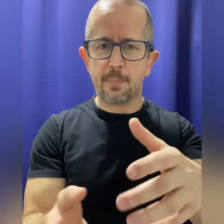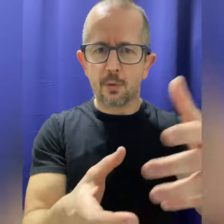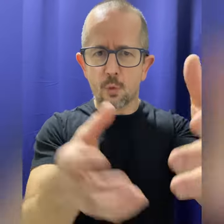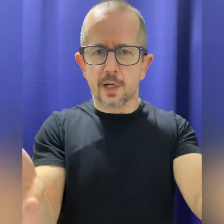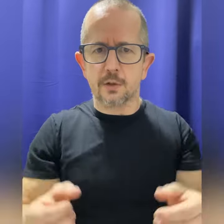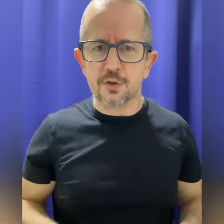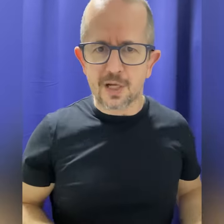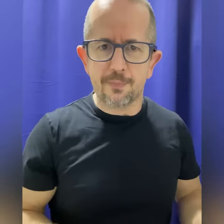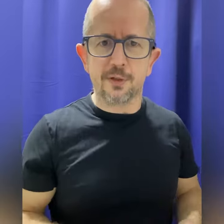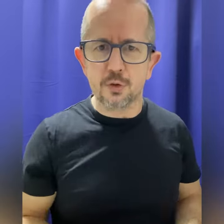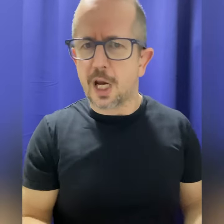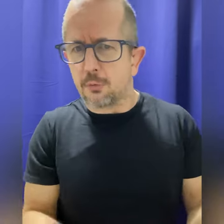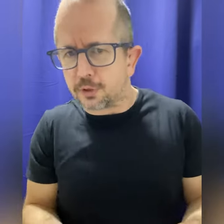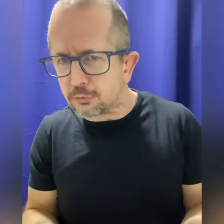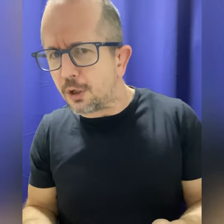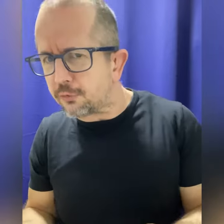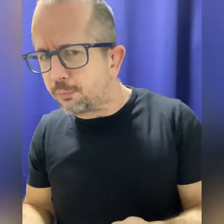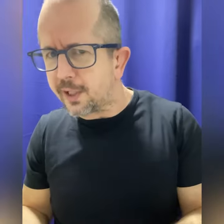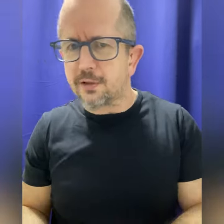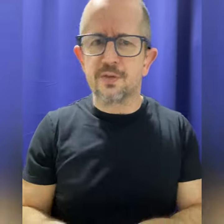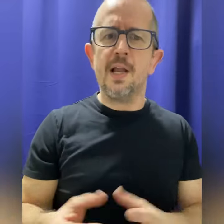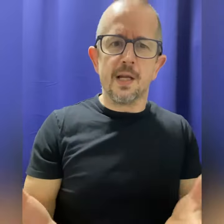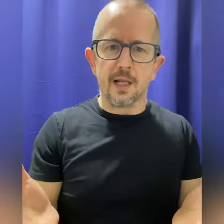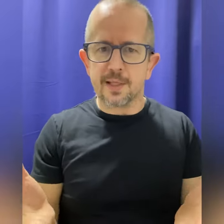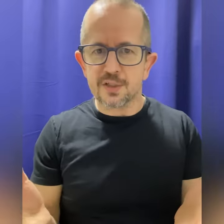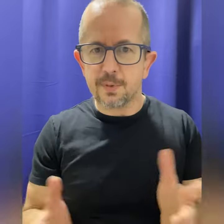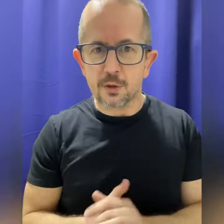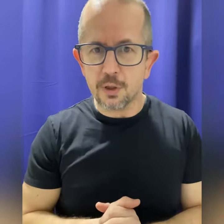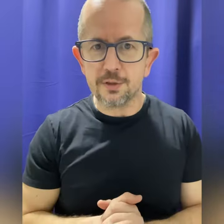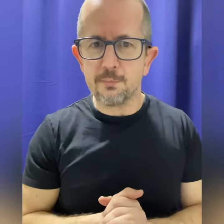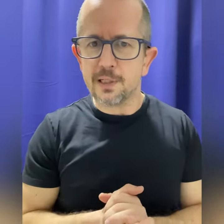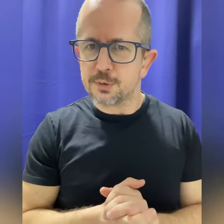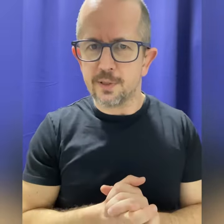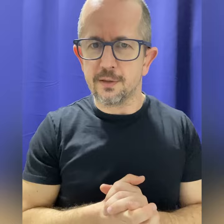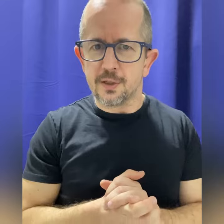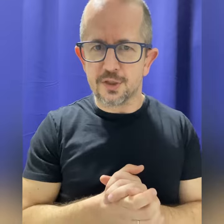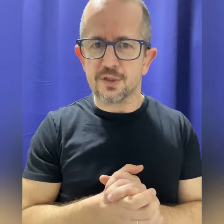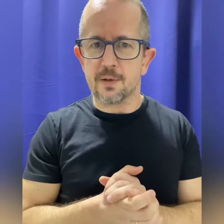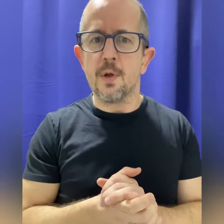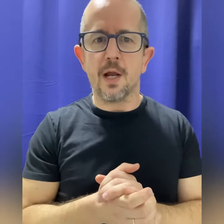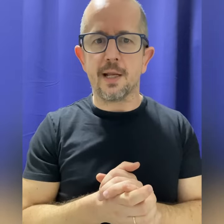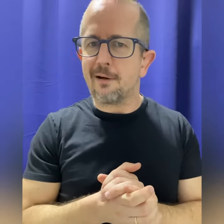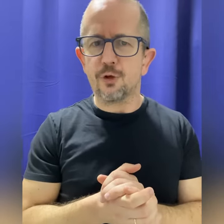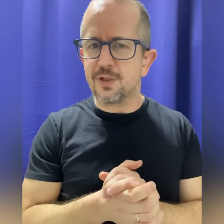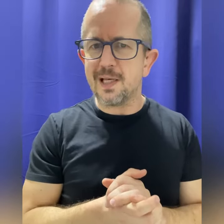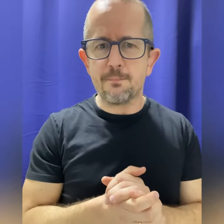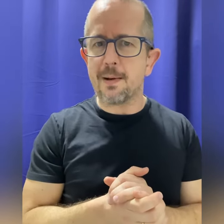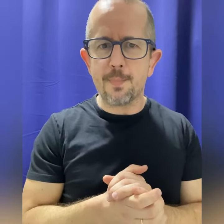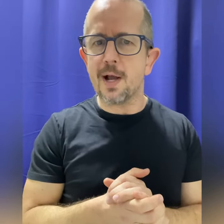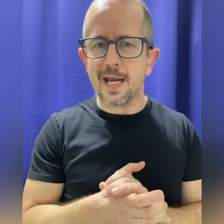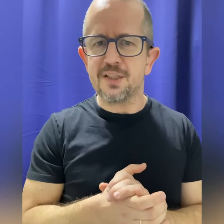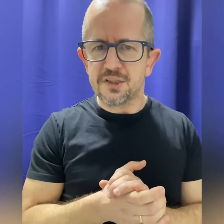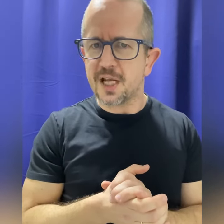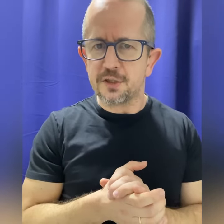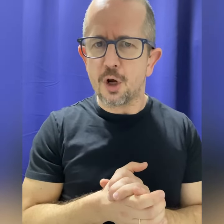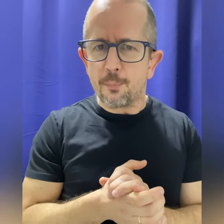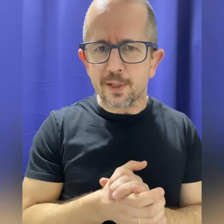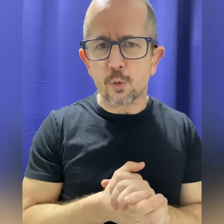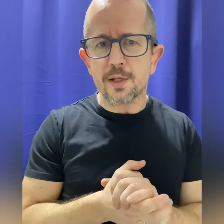bandwagon or something to carry it around in practice. And that's my Quality Management System. And every team member hates that topic. When I